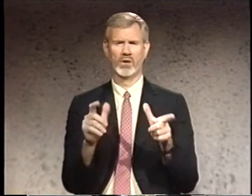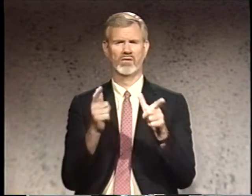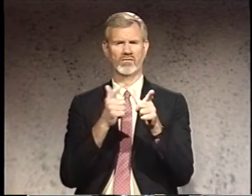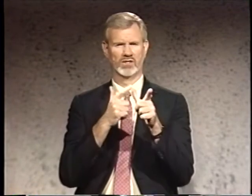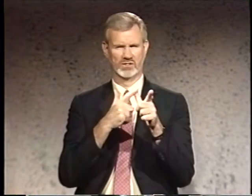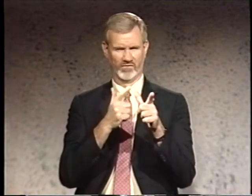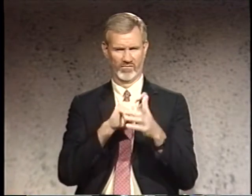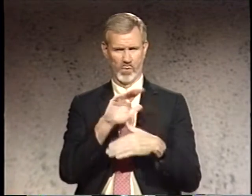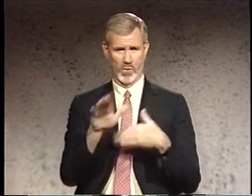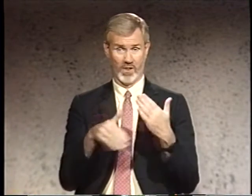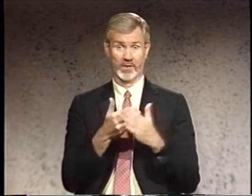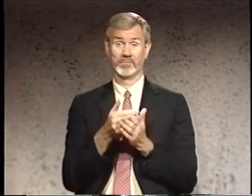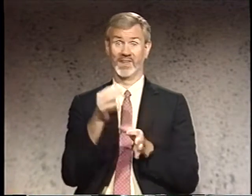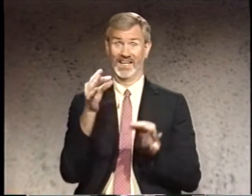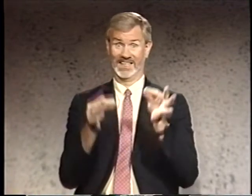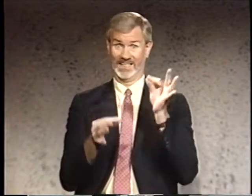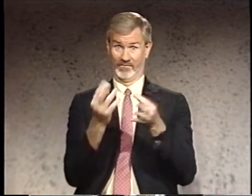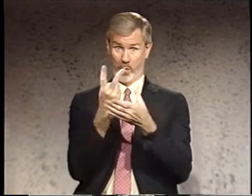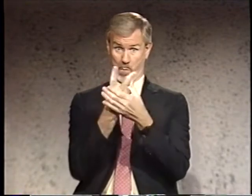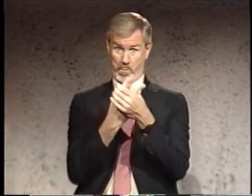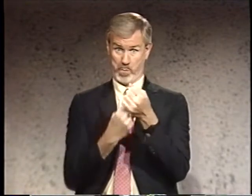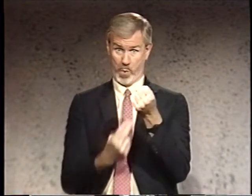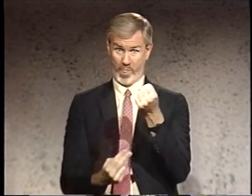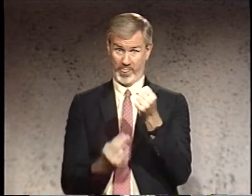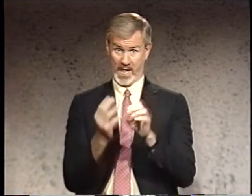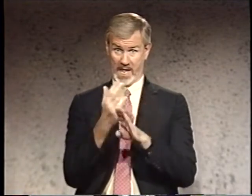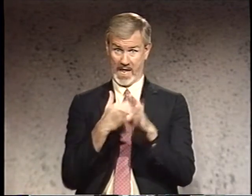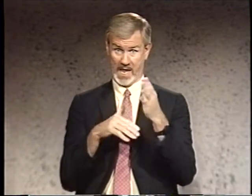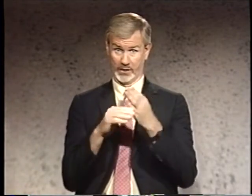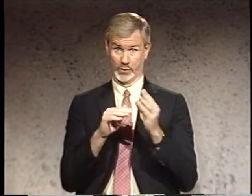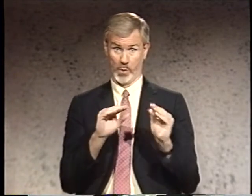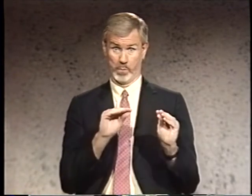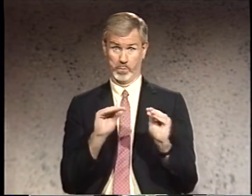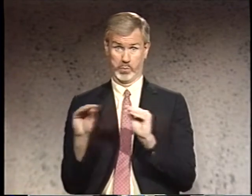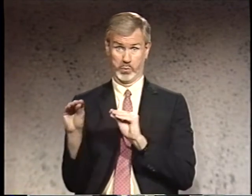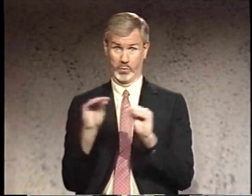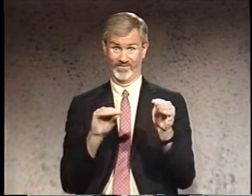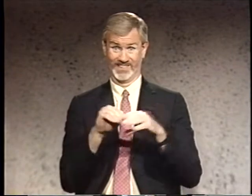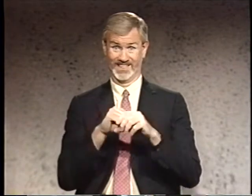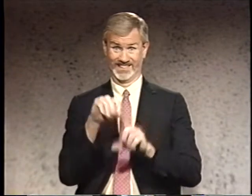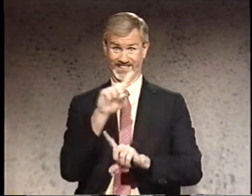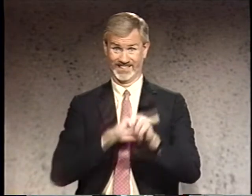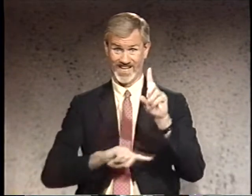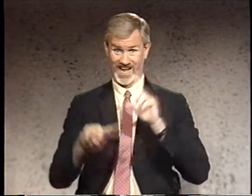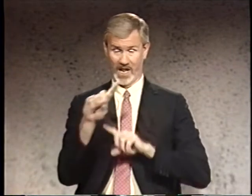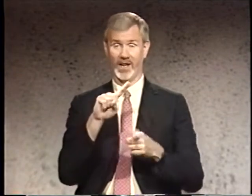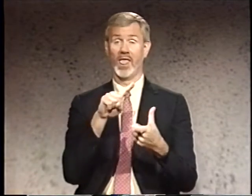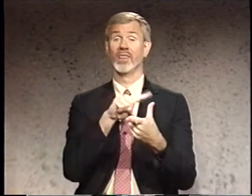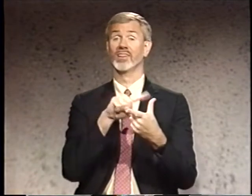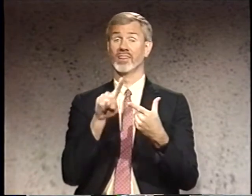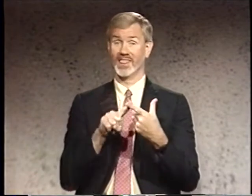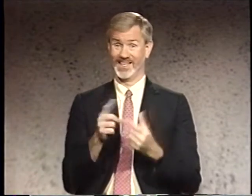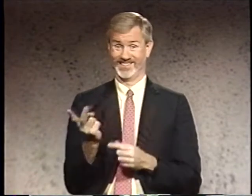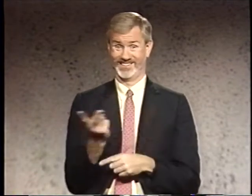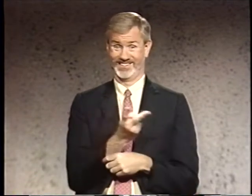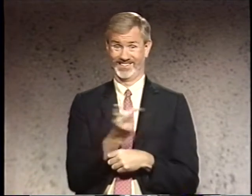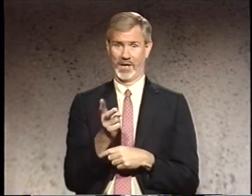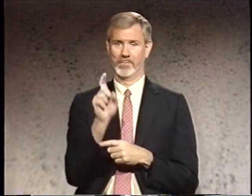First of all, if both hands move in a sign, they must